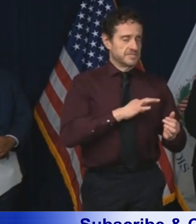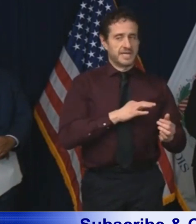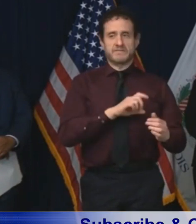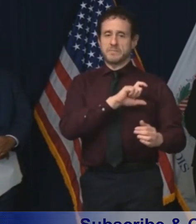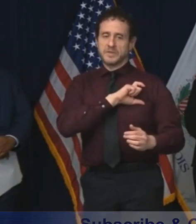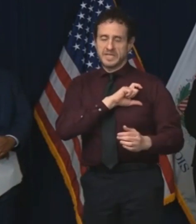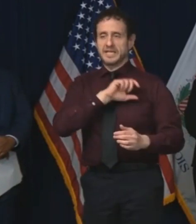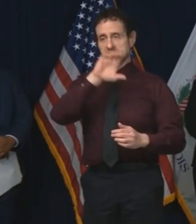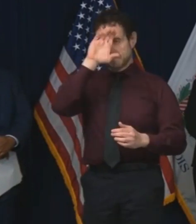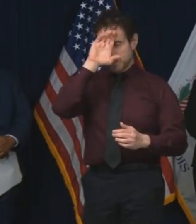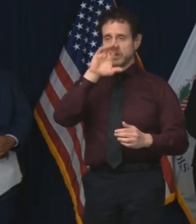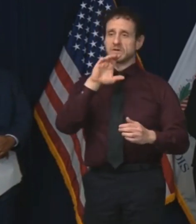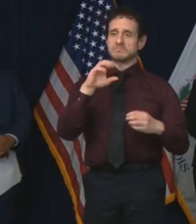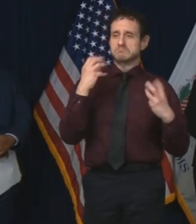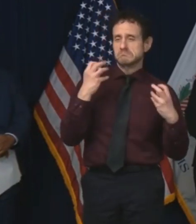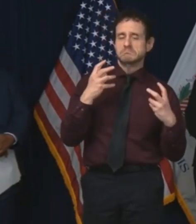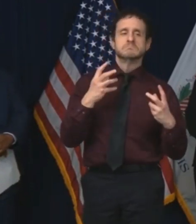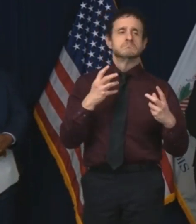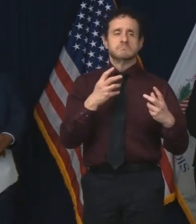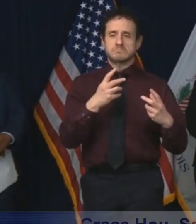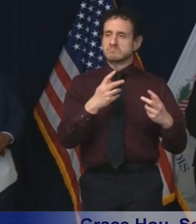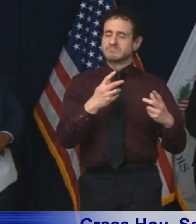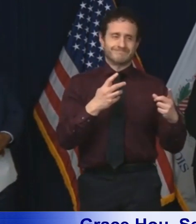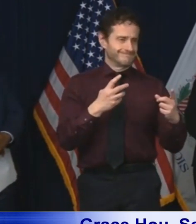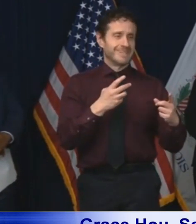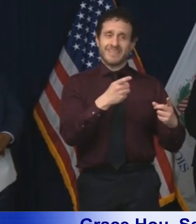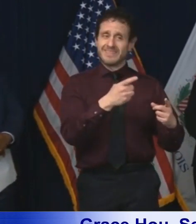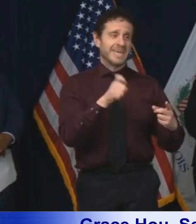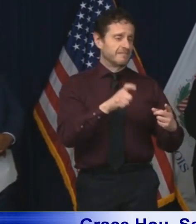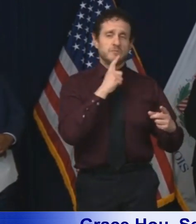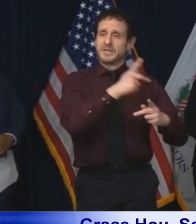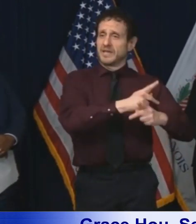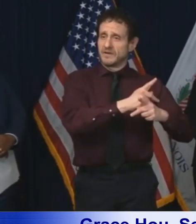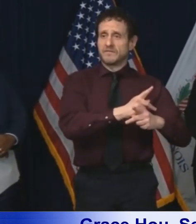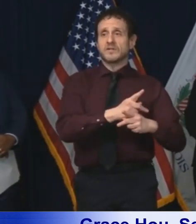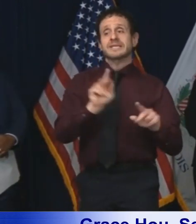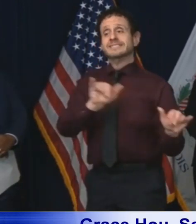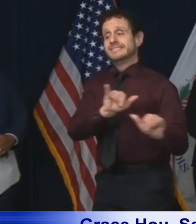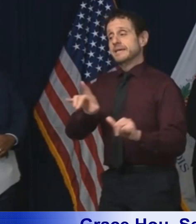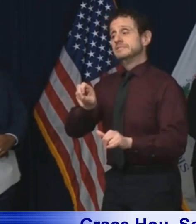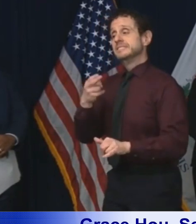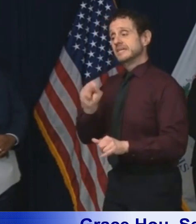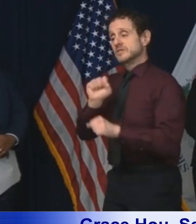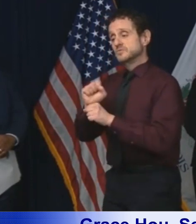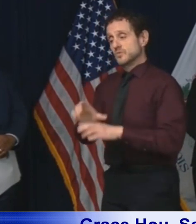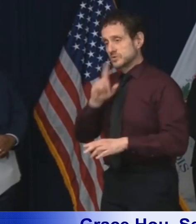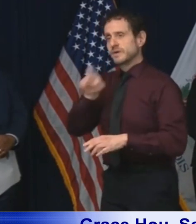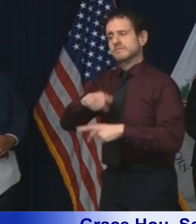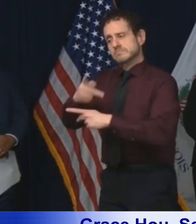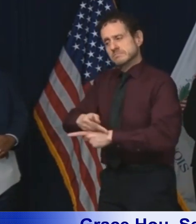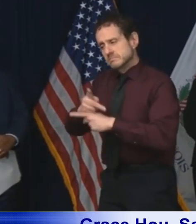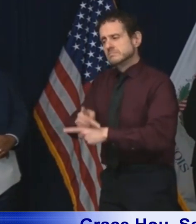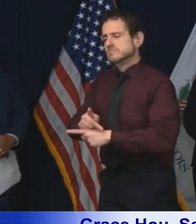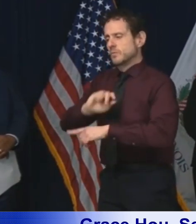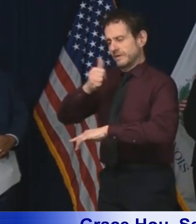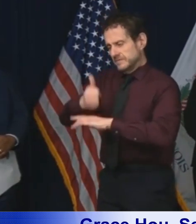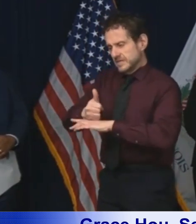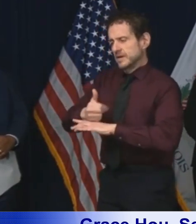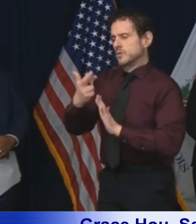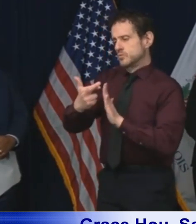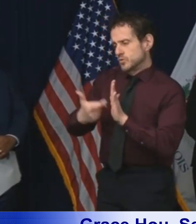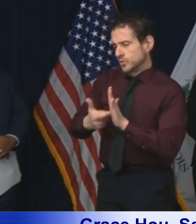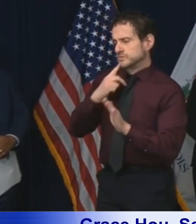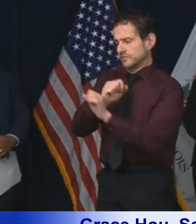have, DHS has a delicate balance and has to think strategically as it develops and enacts safety precautions